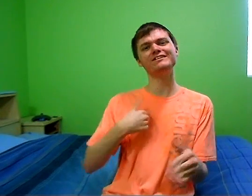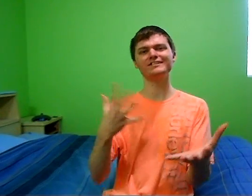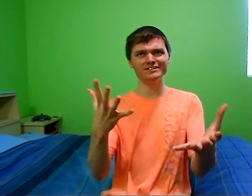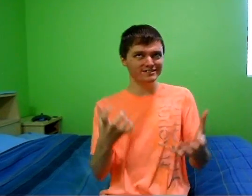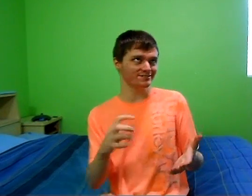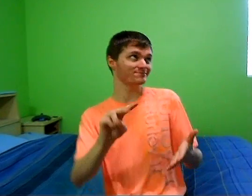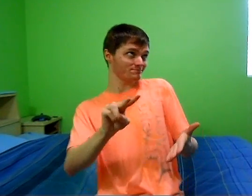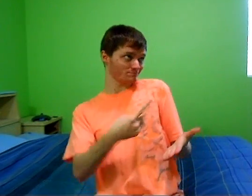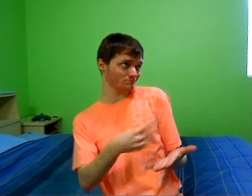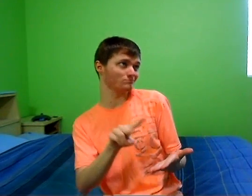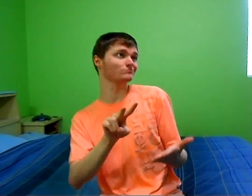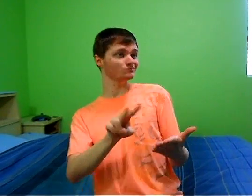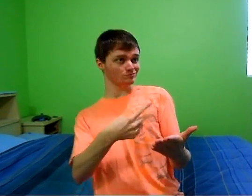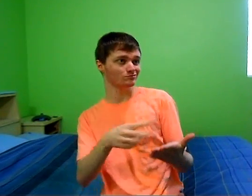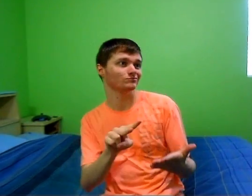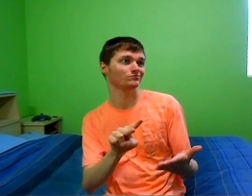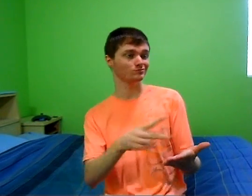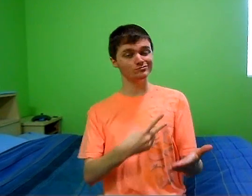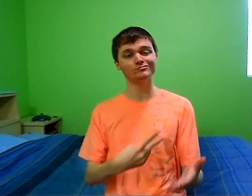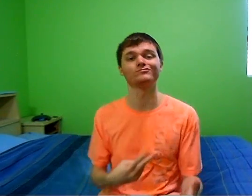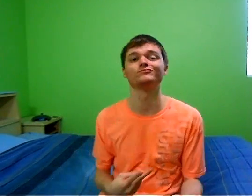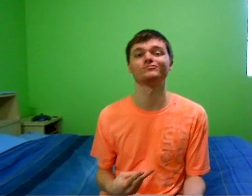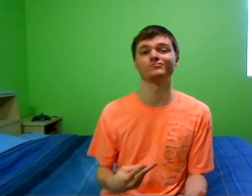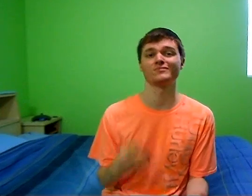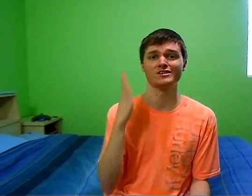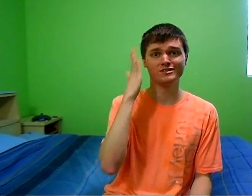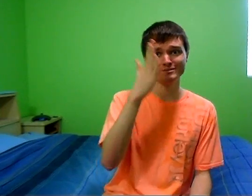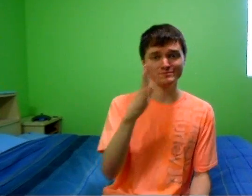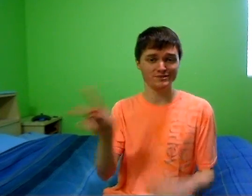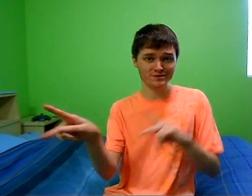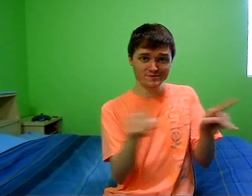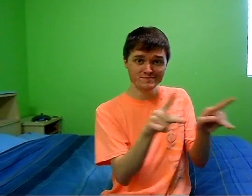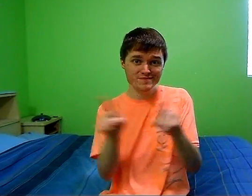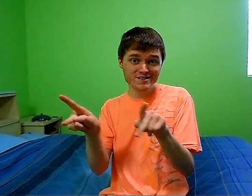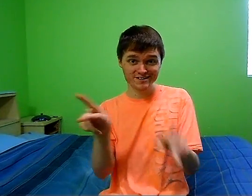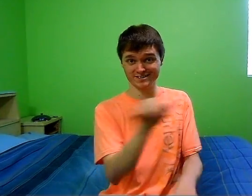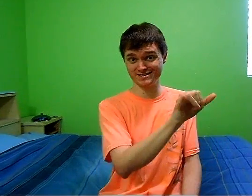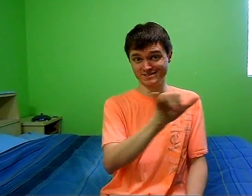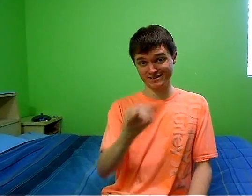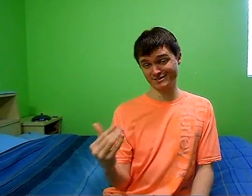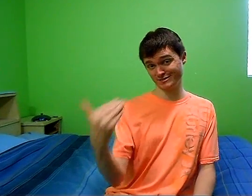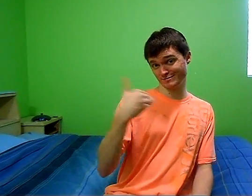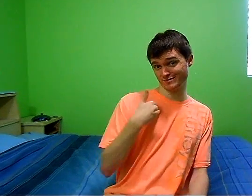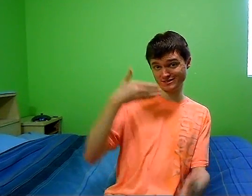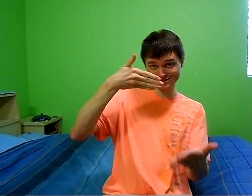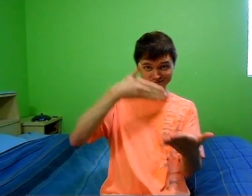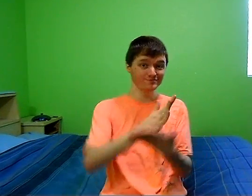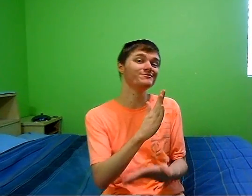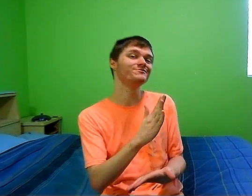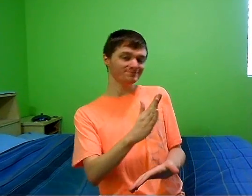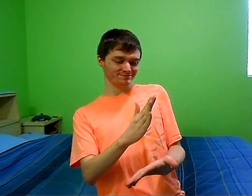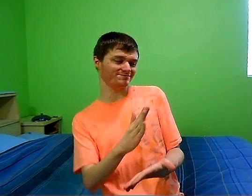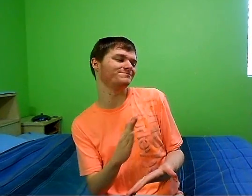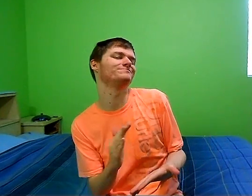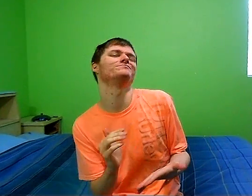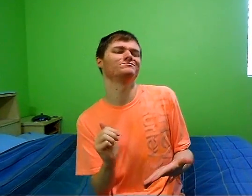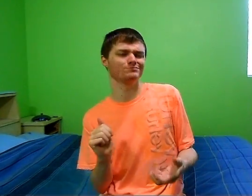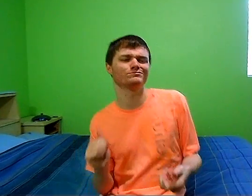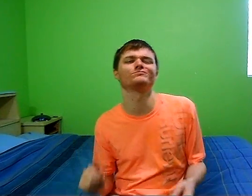party like it's my civil rights Oh,